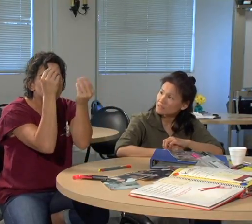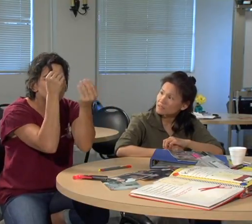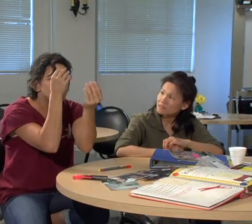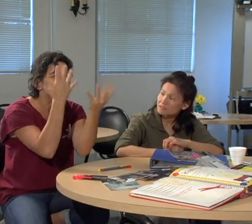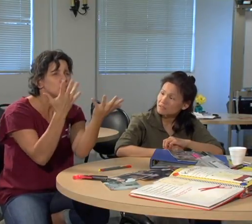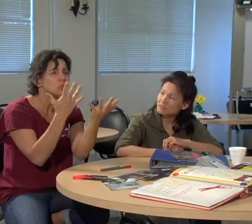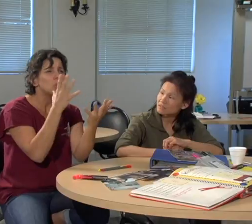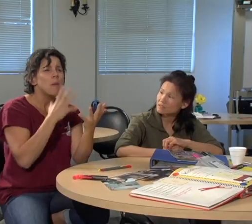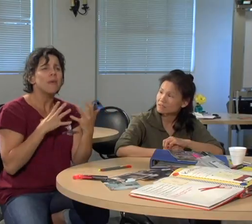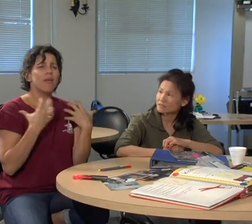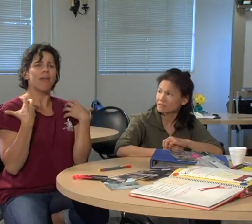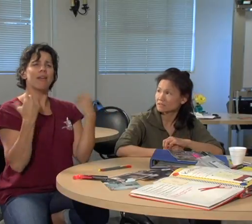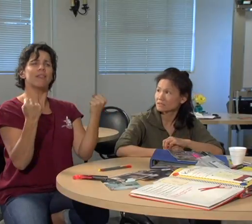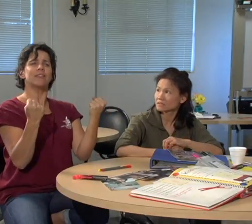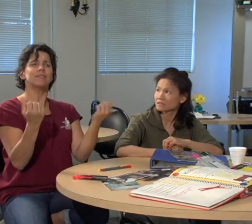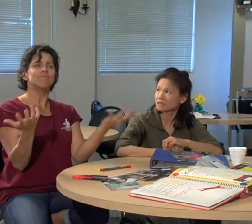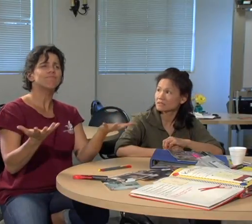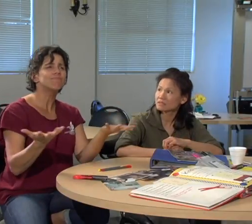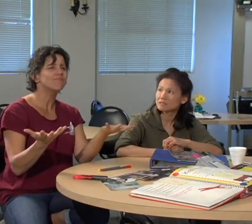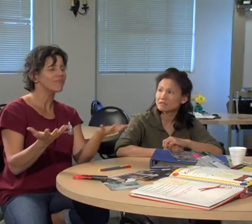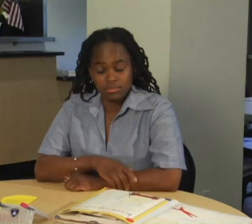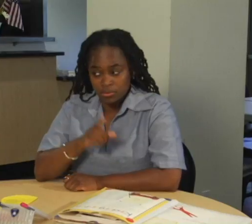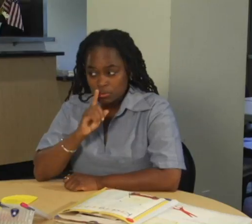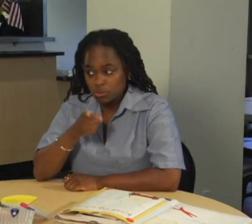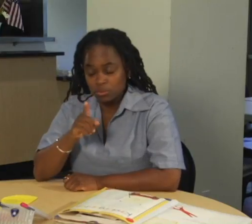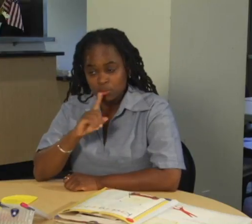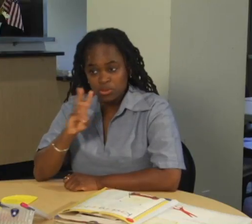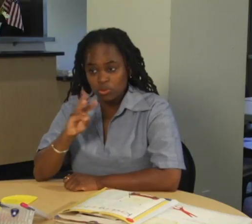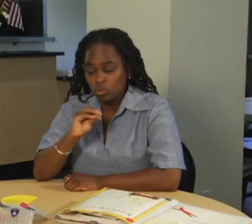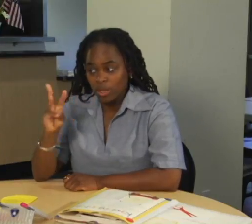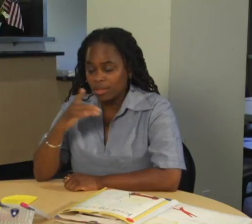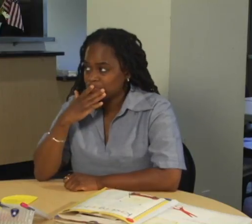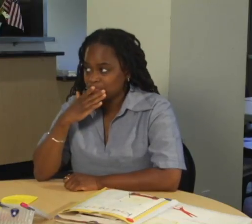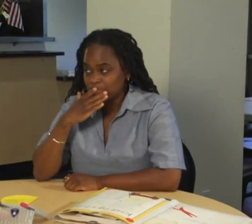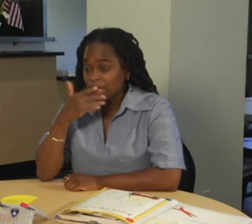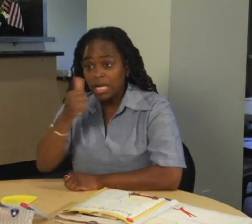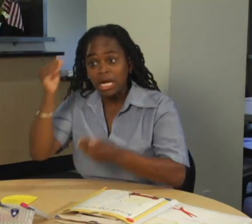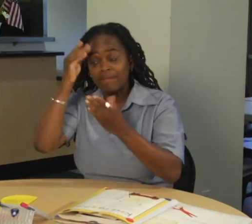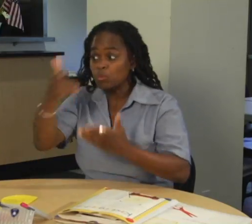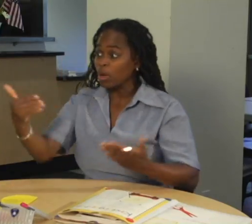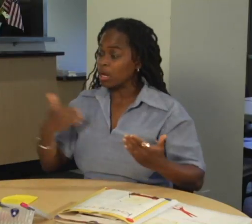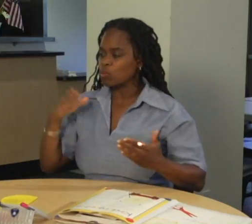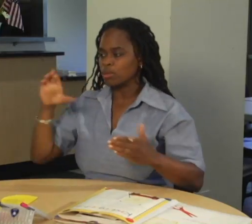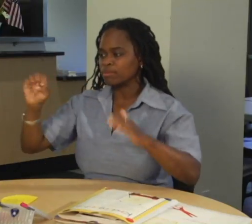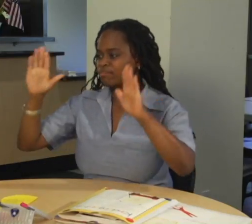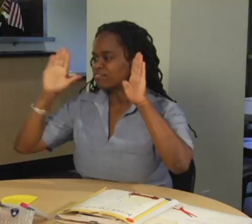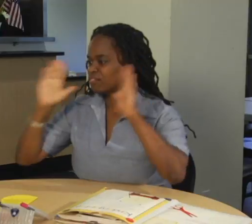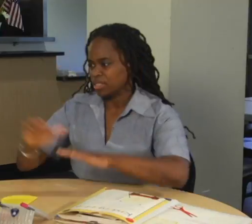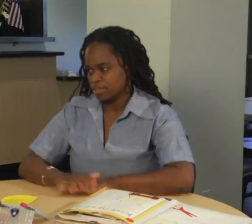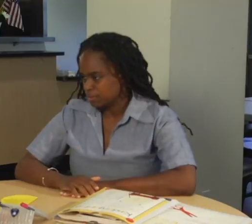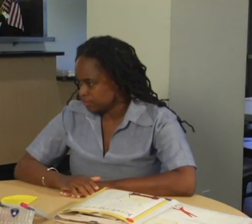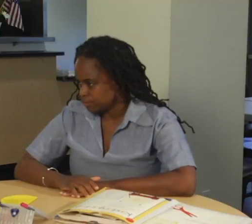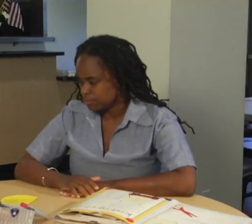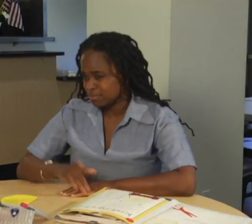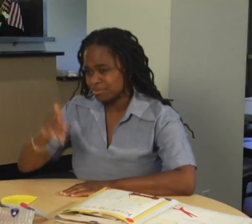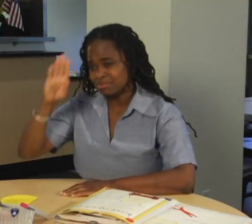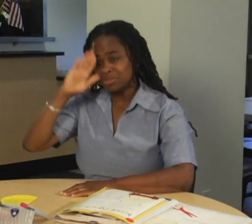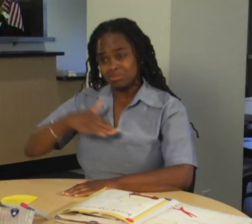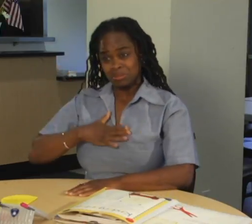there around women's health. That's true. Any information you have would be fantastic. I know